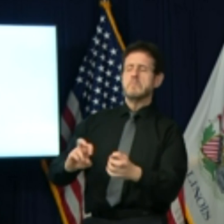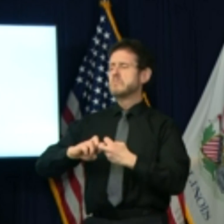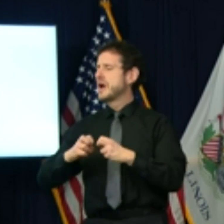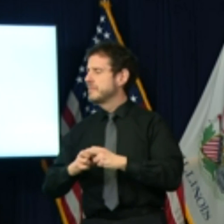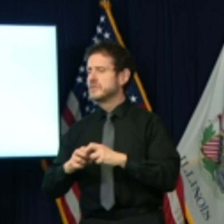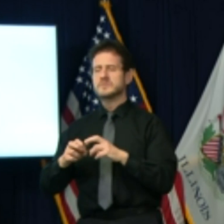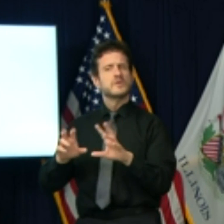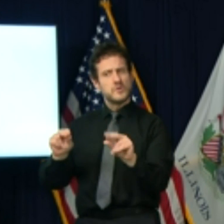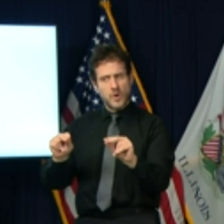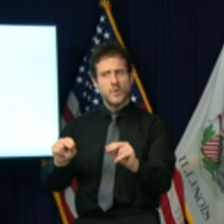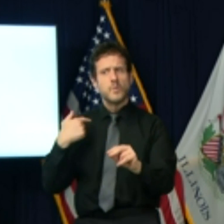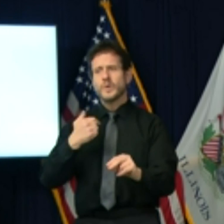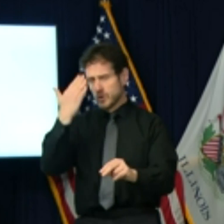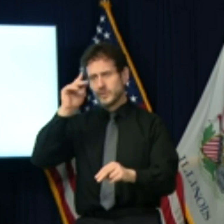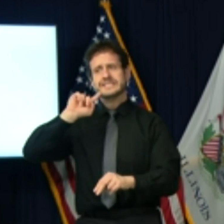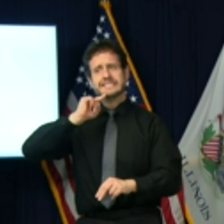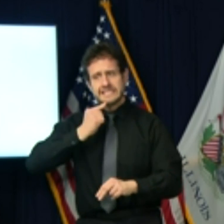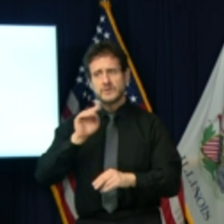will face.